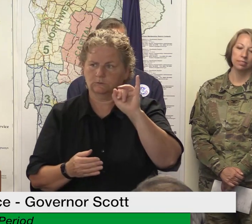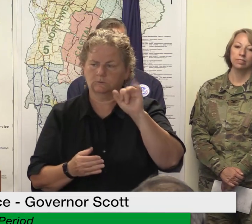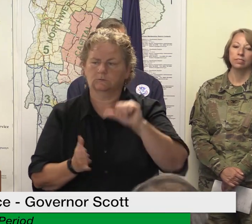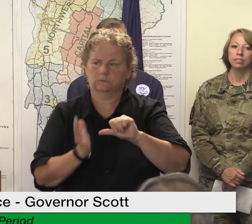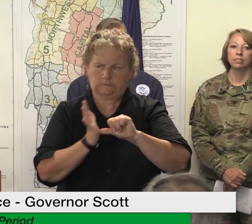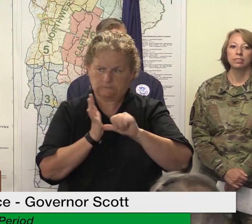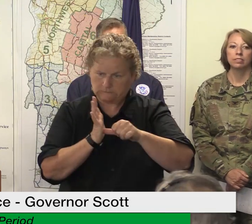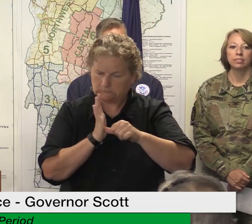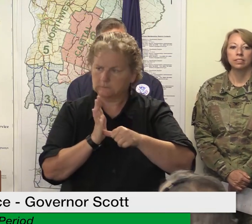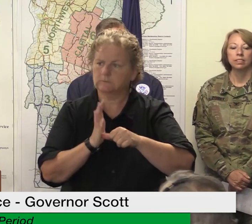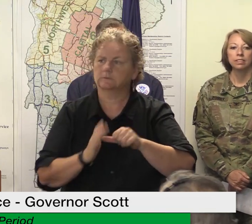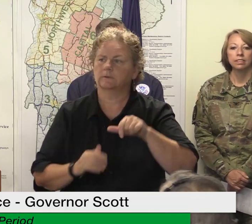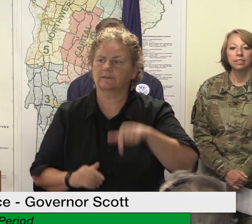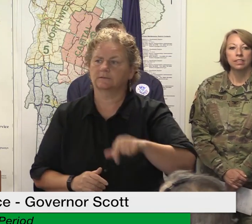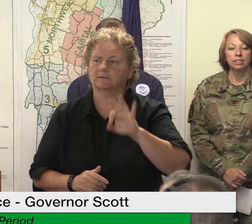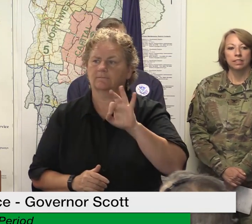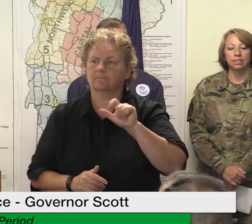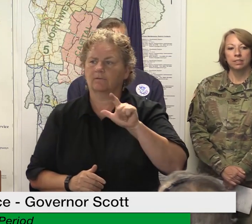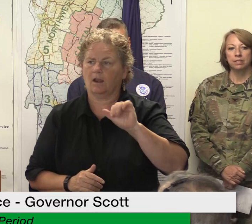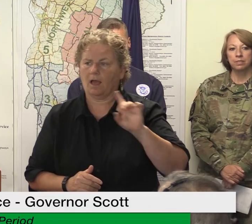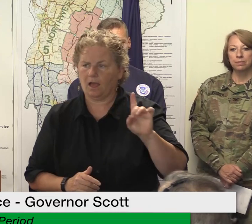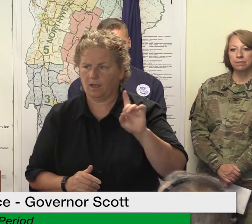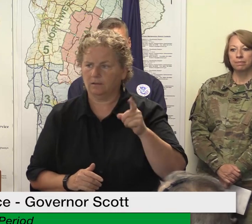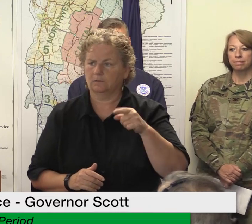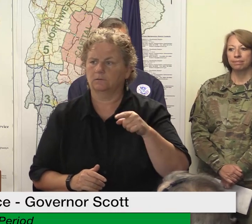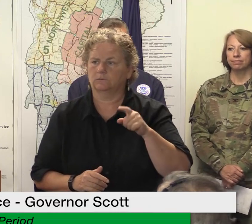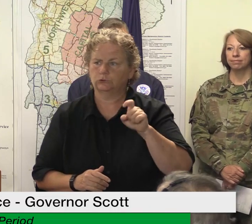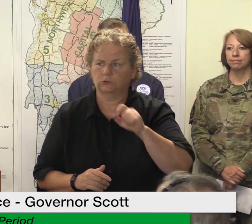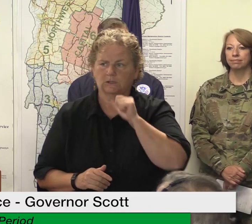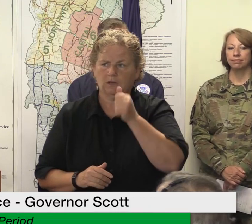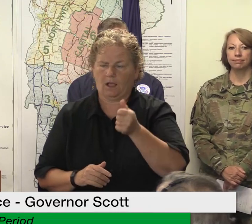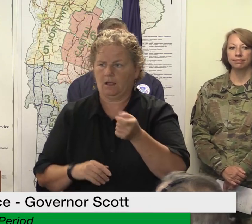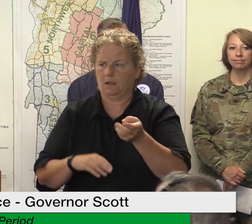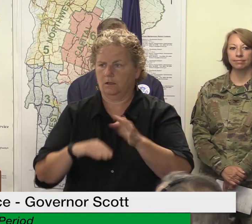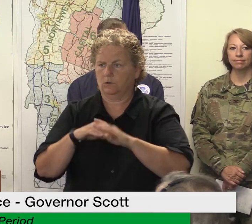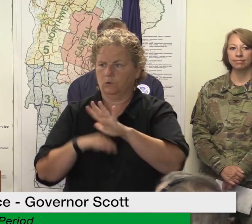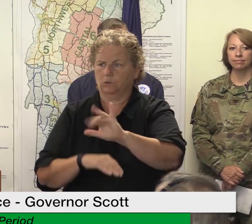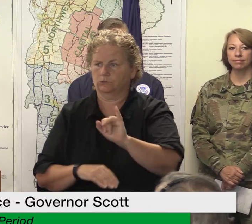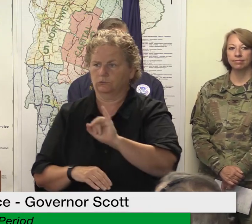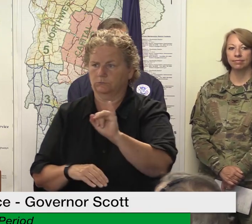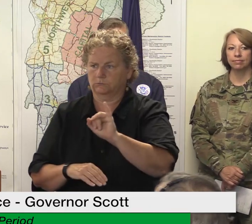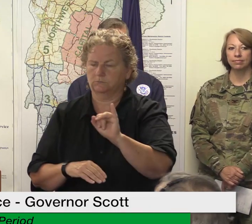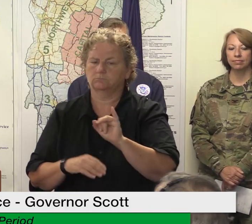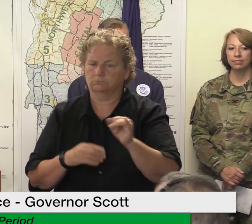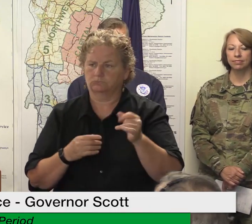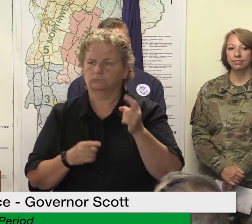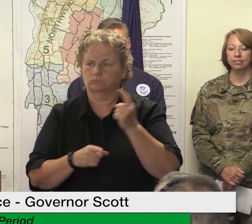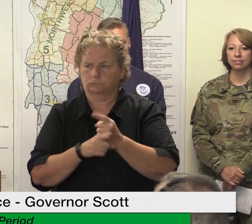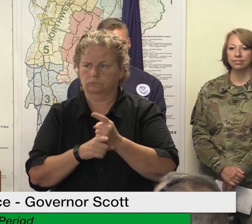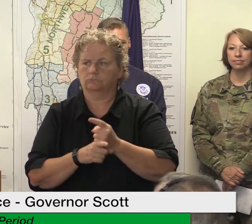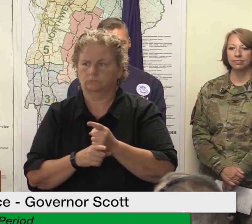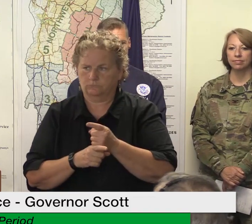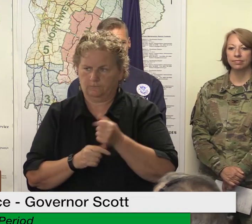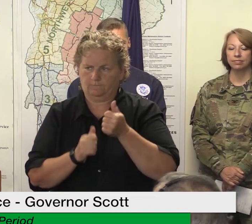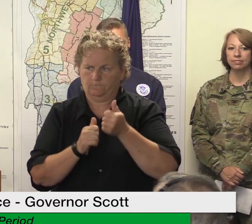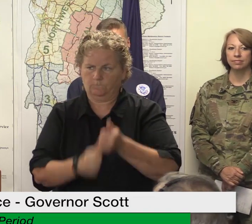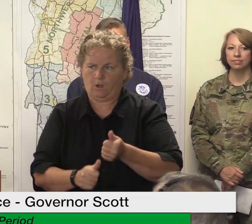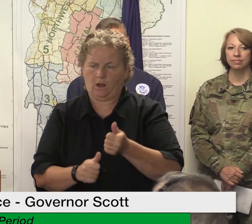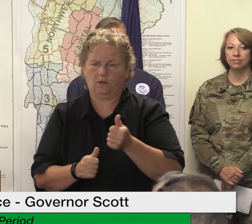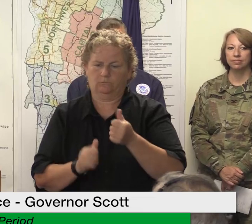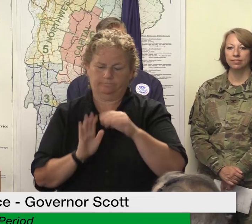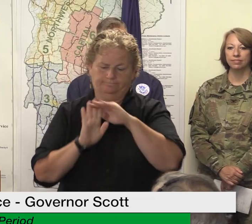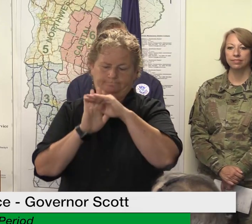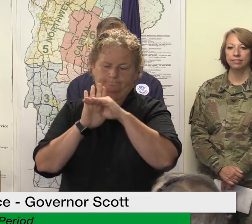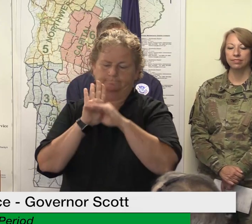the messages we delivered and the companies are acknowledging and agreeing with the direction we're giving and i'll just say one other thing we're